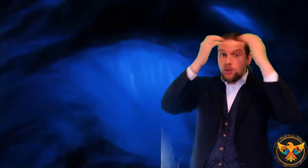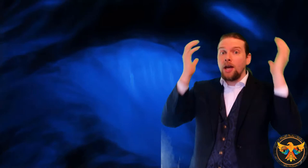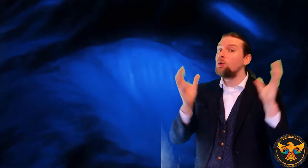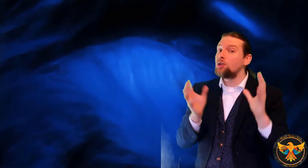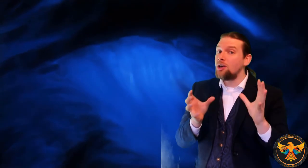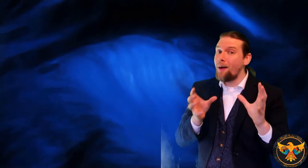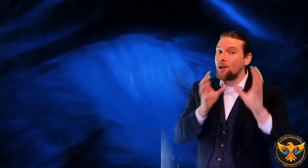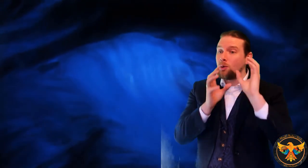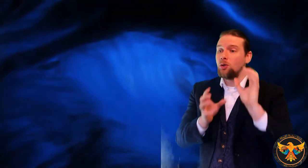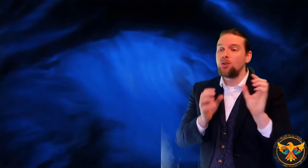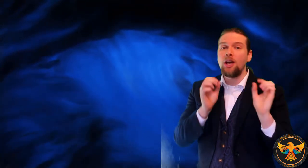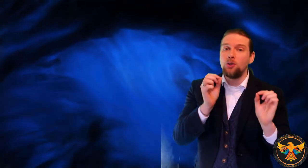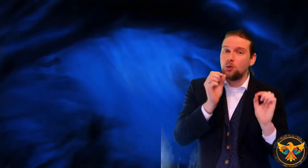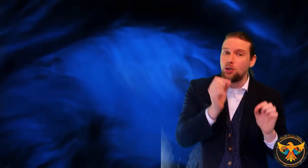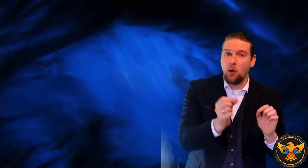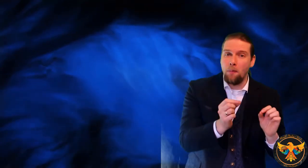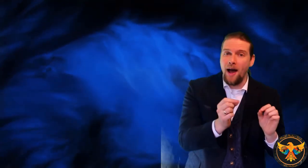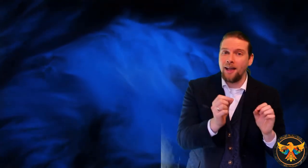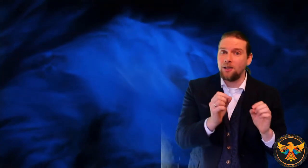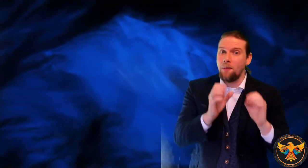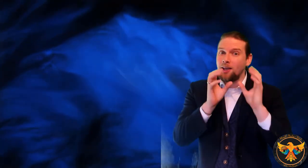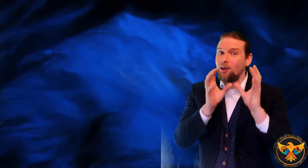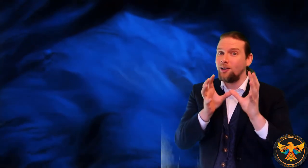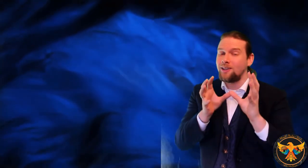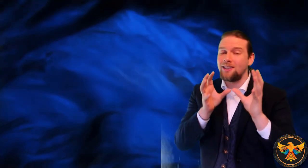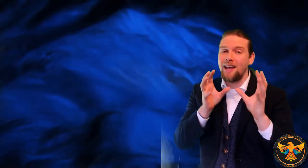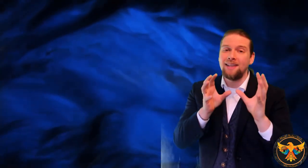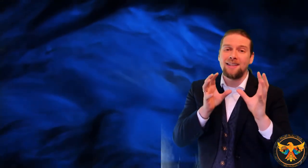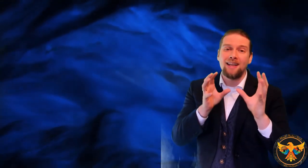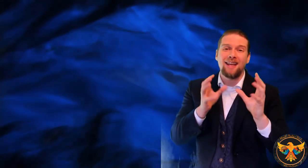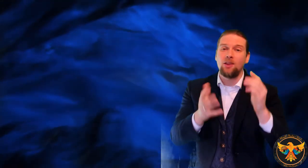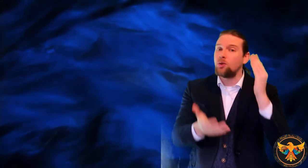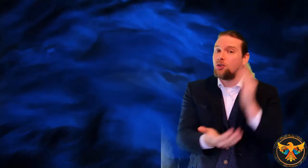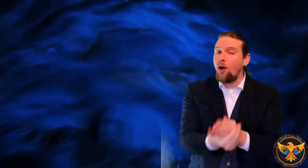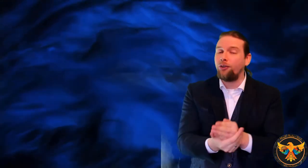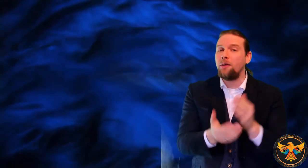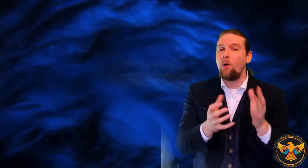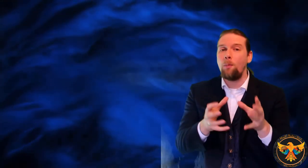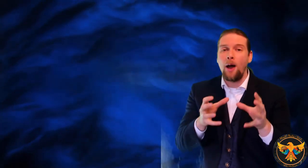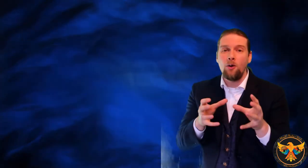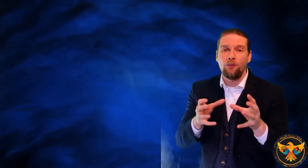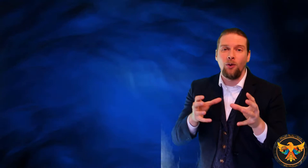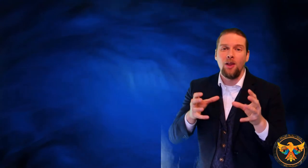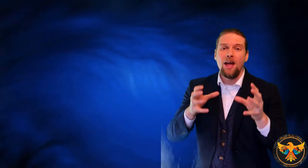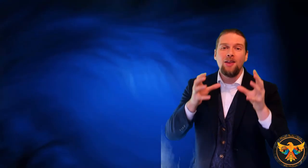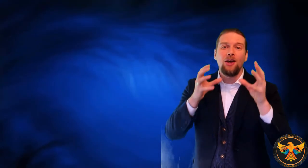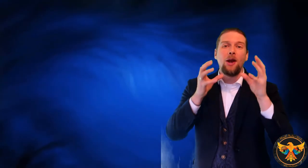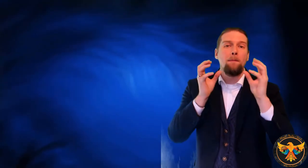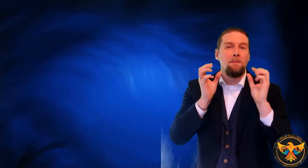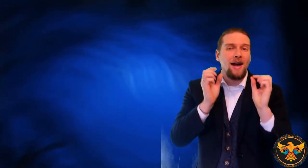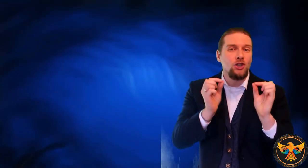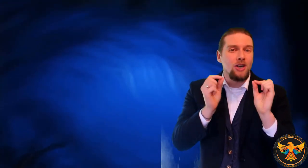you start using your mind. When you start using your mind, my goodness, as Einstein said, there is nothing more powerful than imagination.